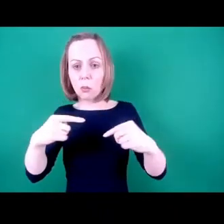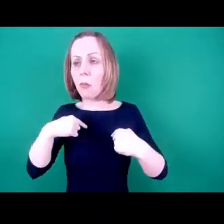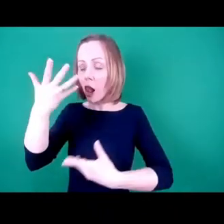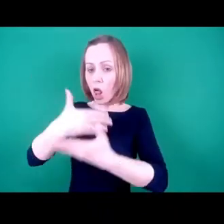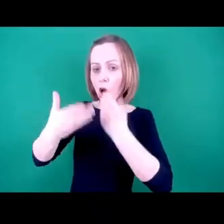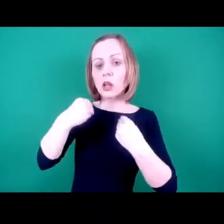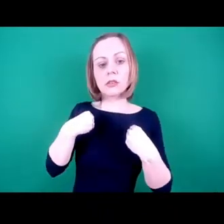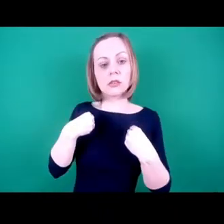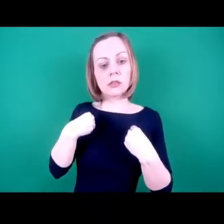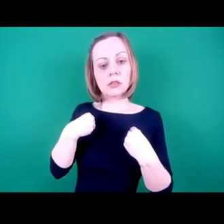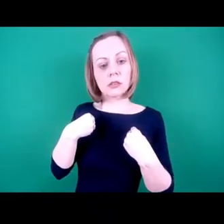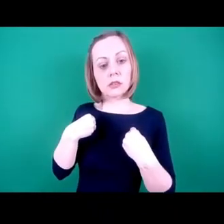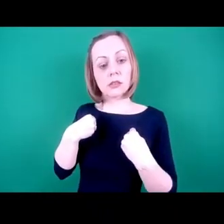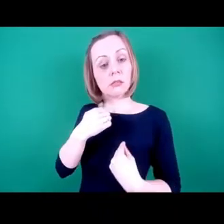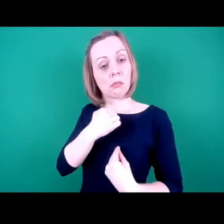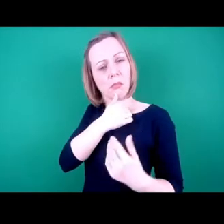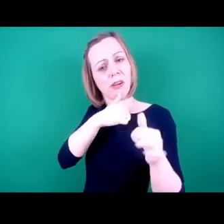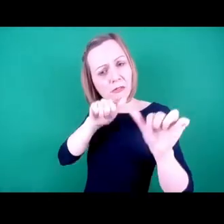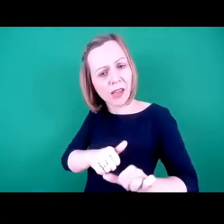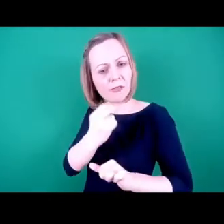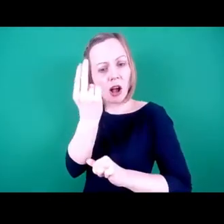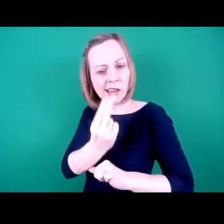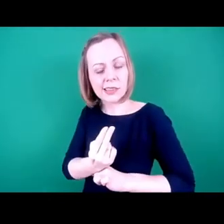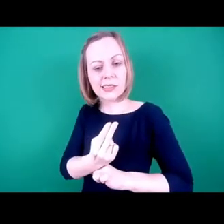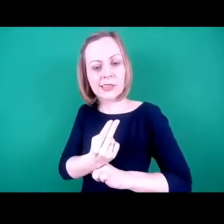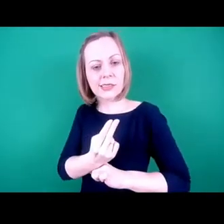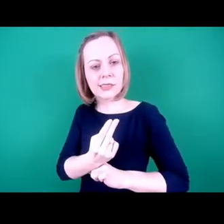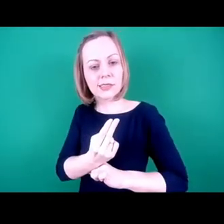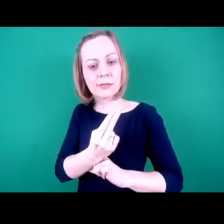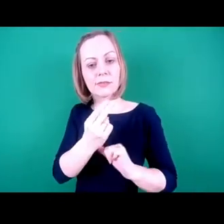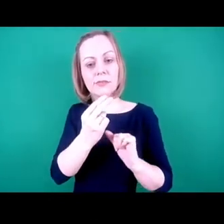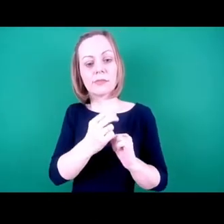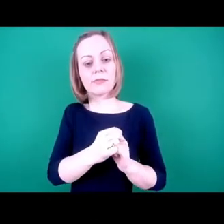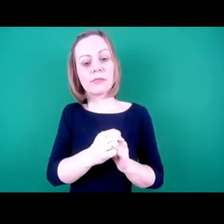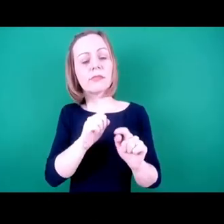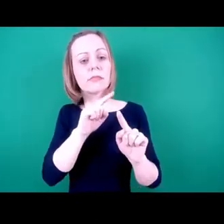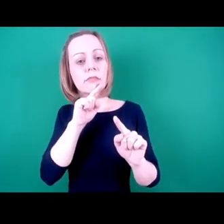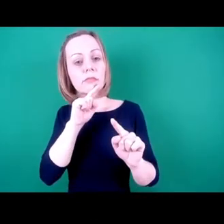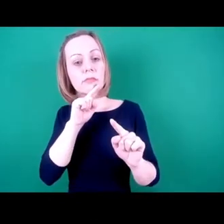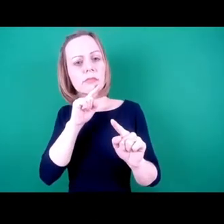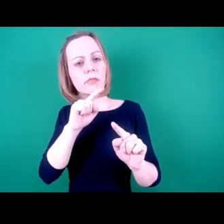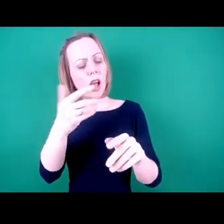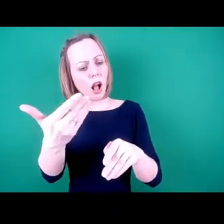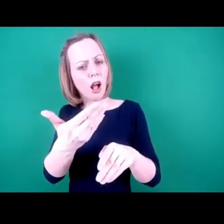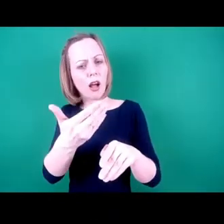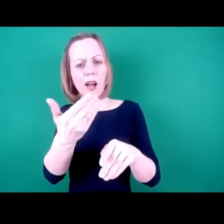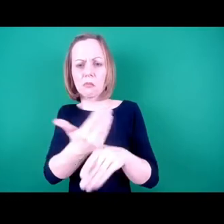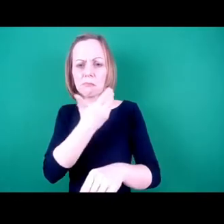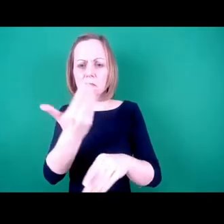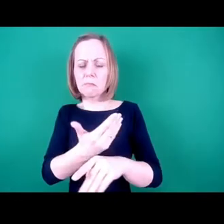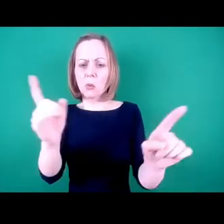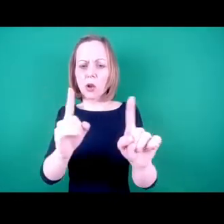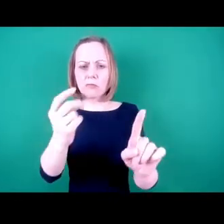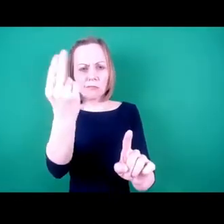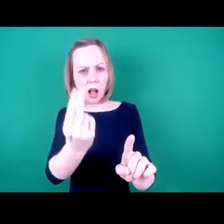artists, Jean Dubuffet suggested, the real function of art is to change mental patterns, making new